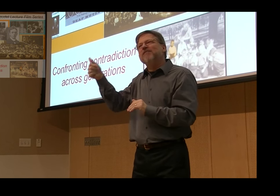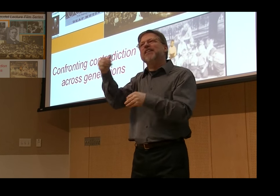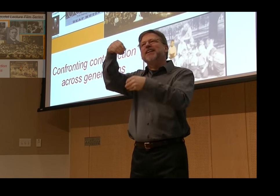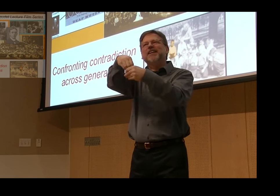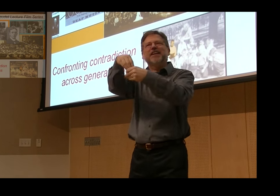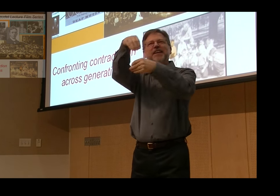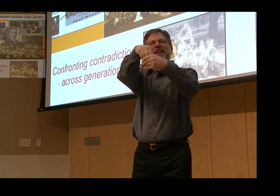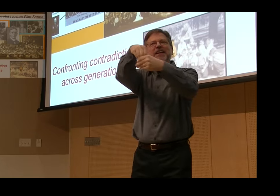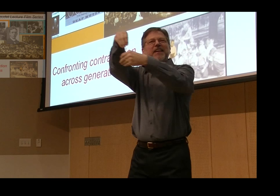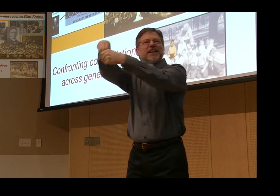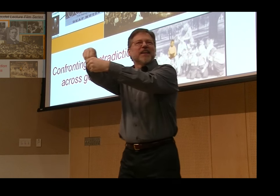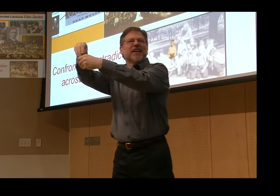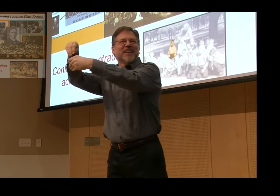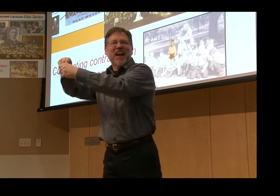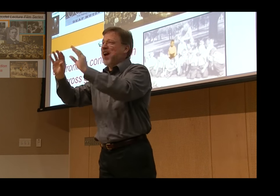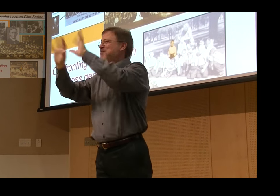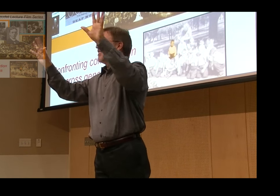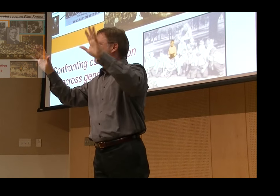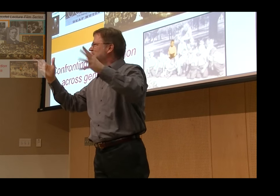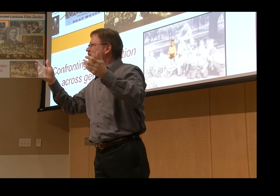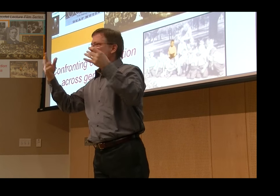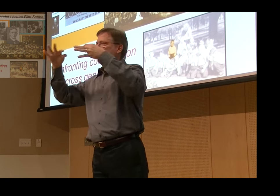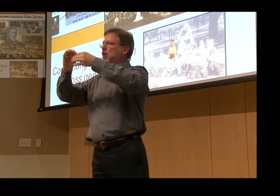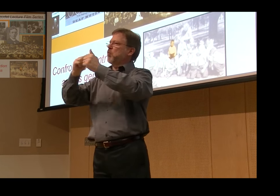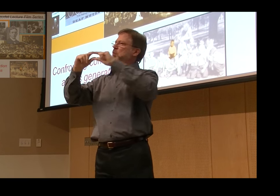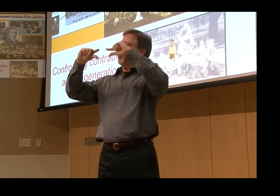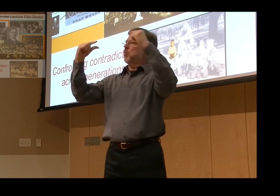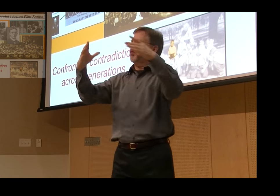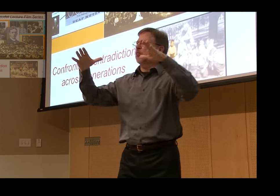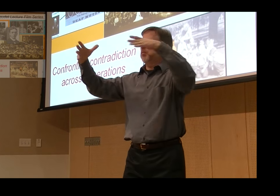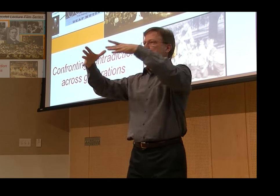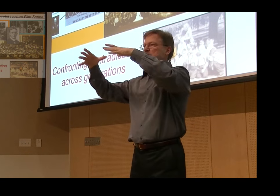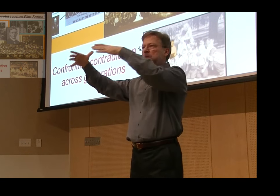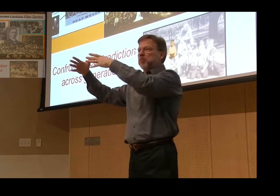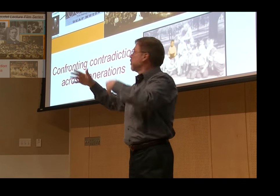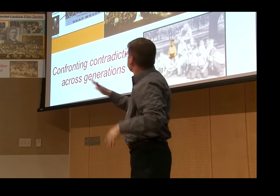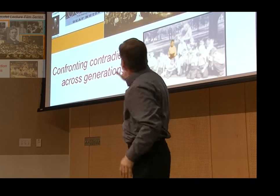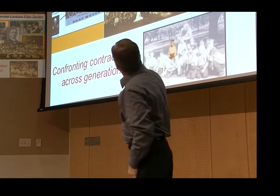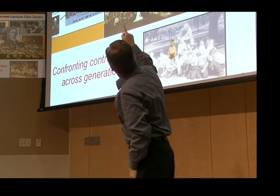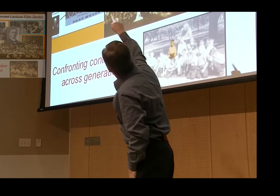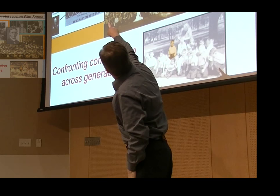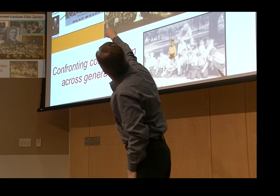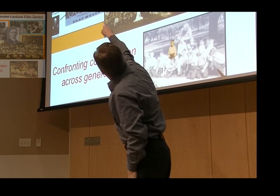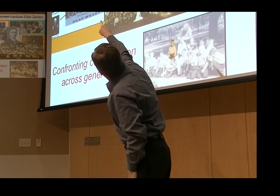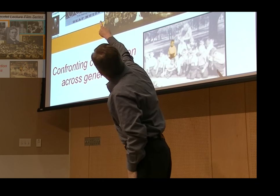the requirements for selecting these people. We, of course, had to do archeological digging to